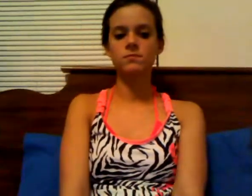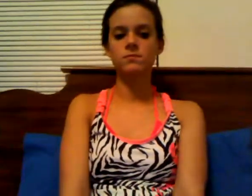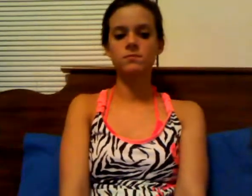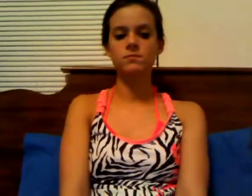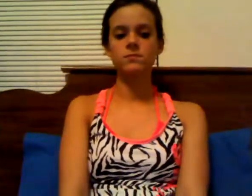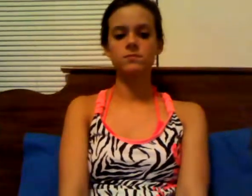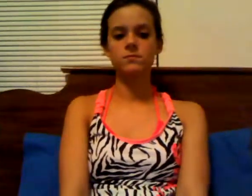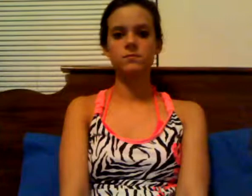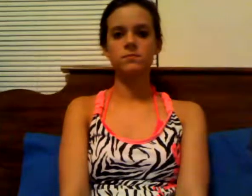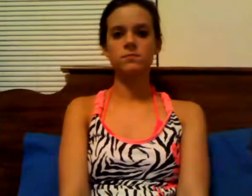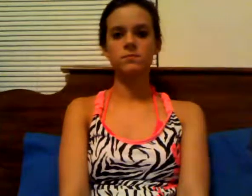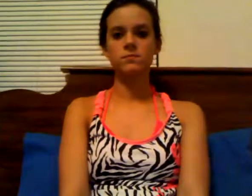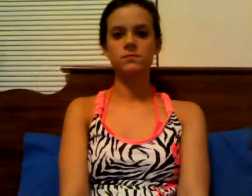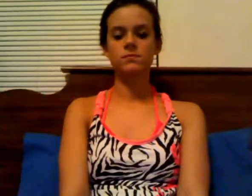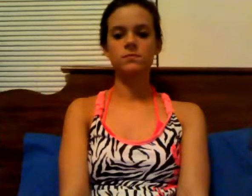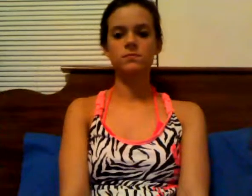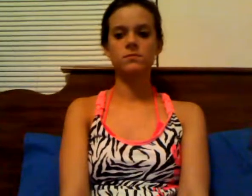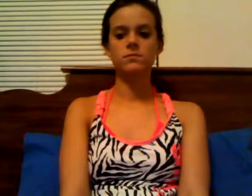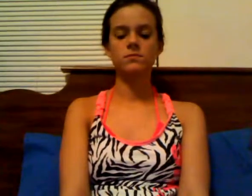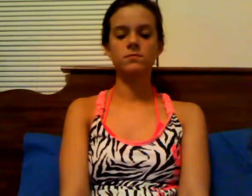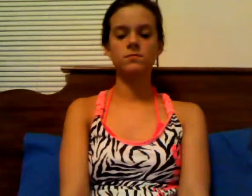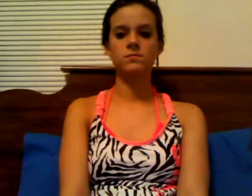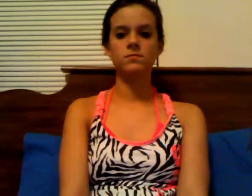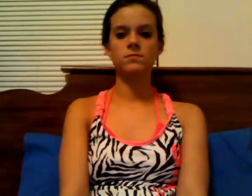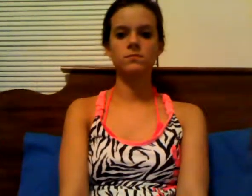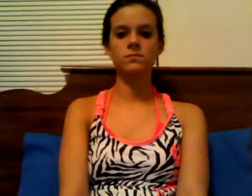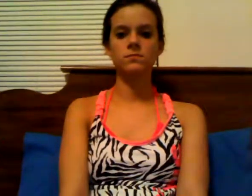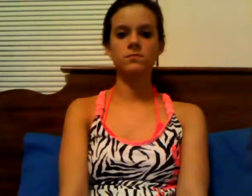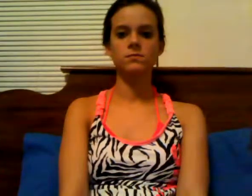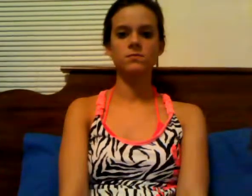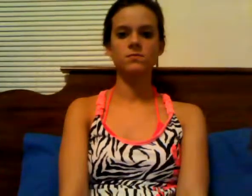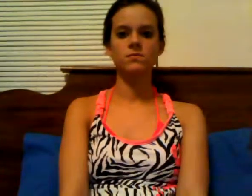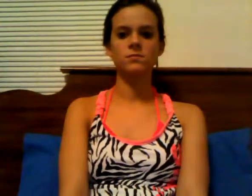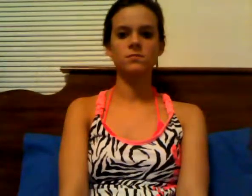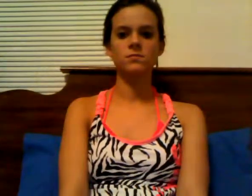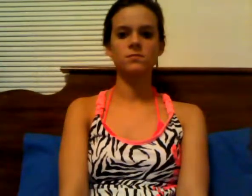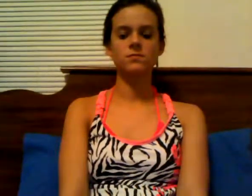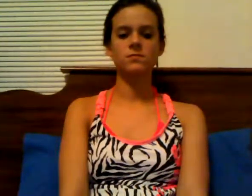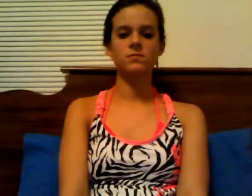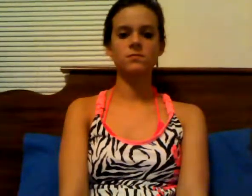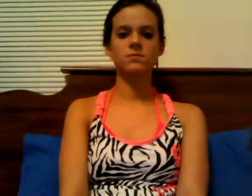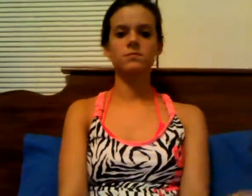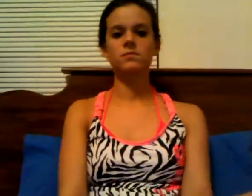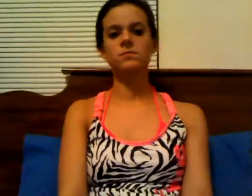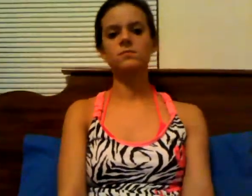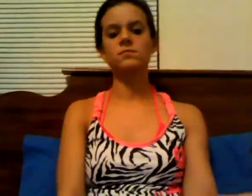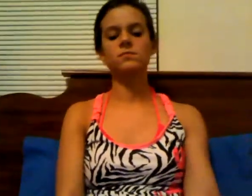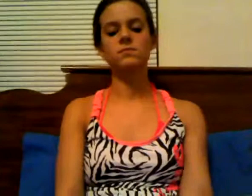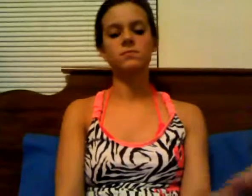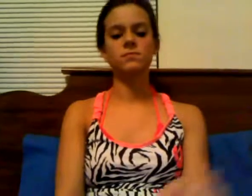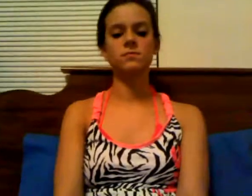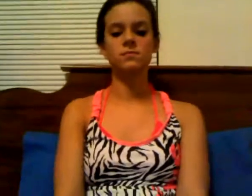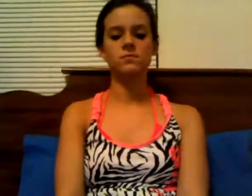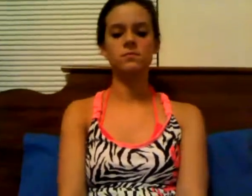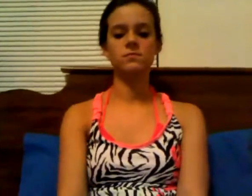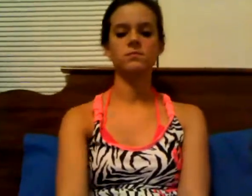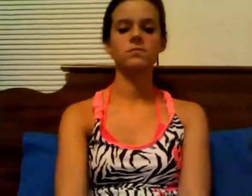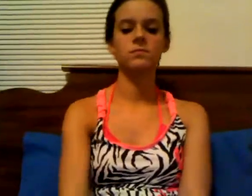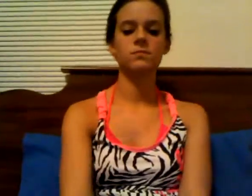Now you mad at you Of You For